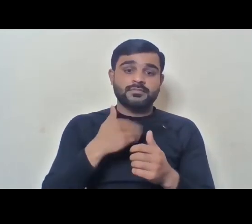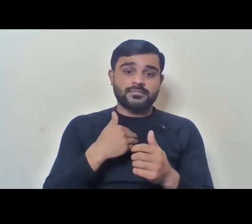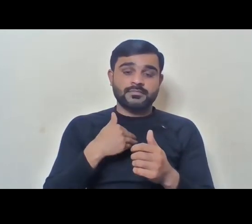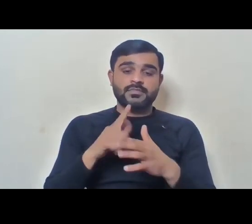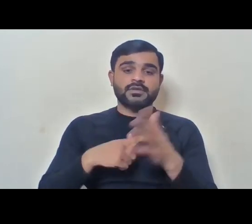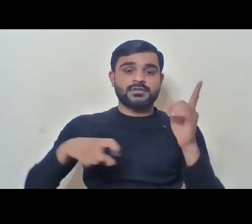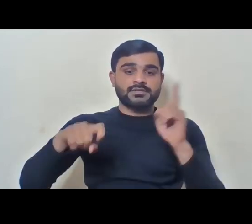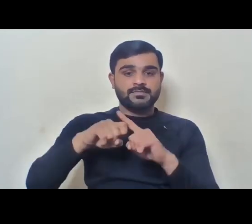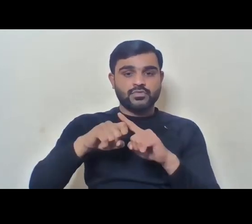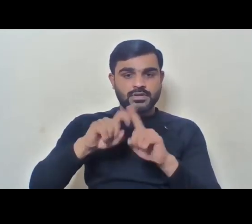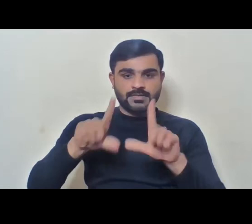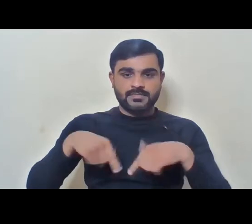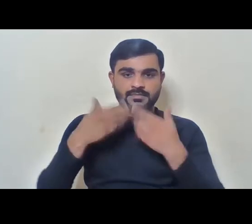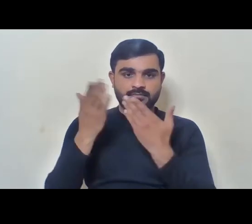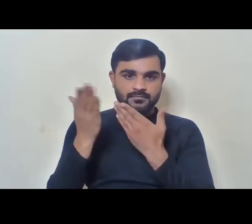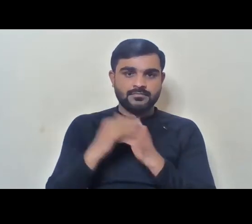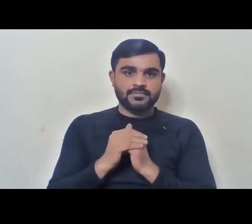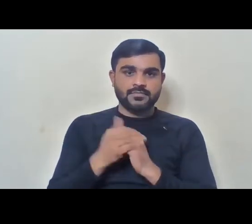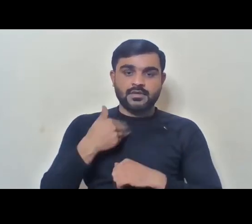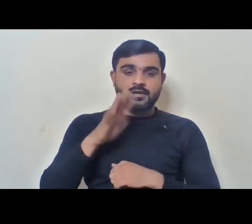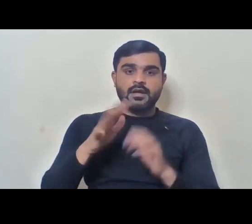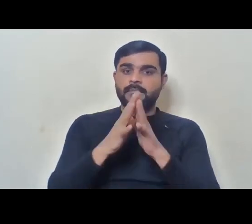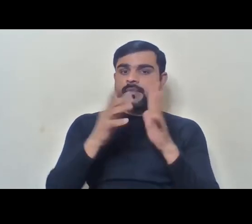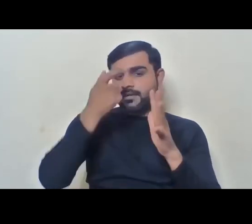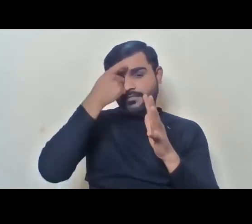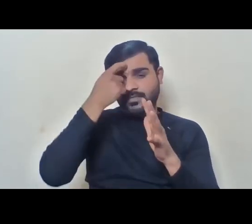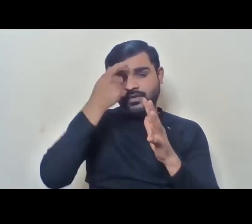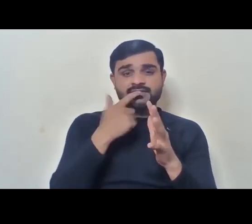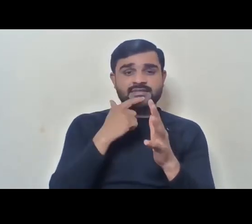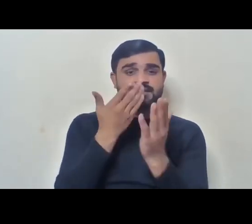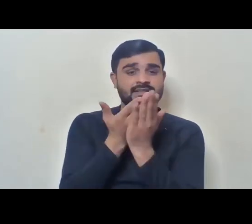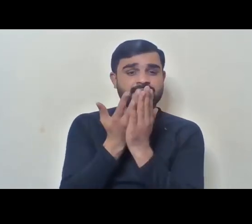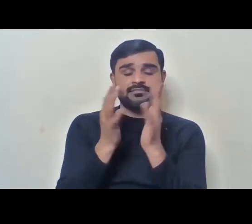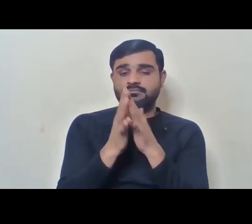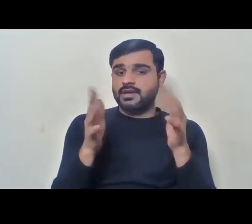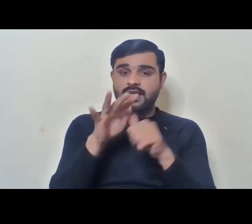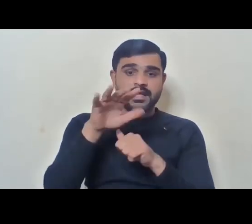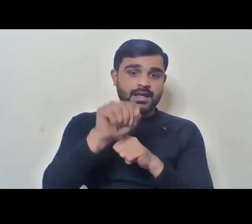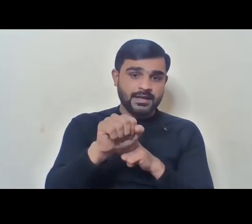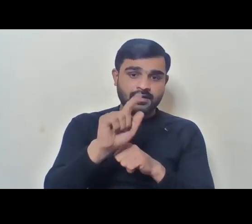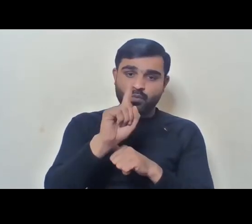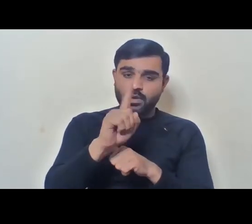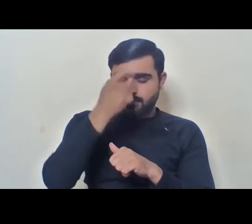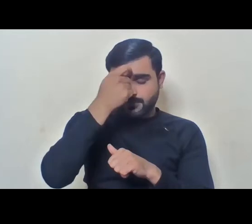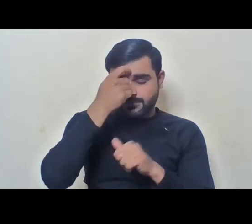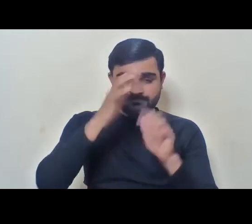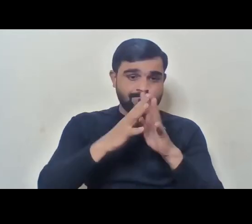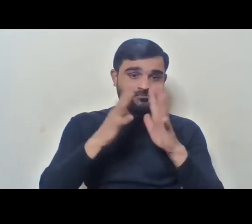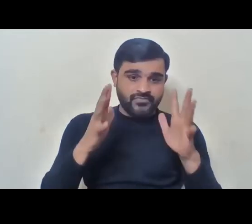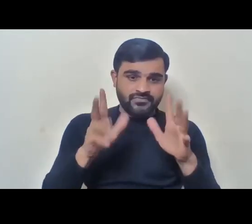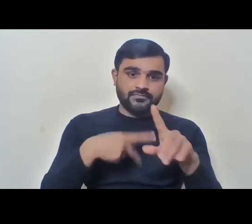from JNK and we have a lot of issues here, like accessibility is one of the greatest issues.